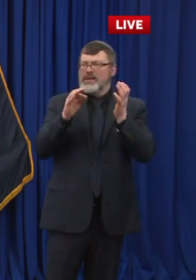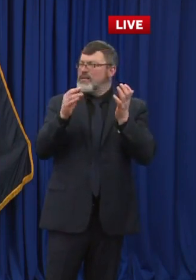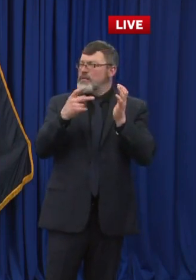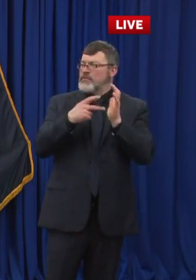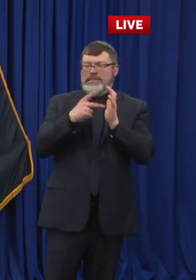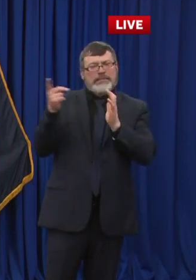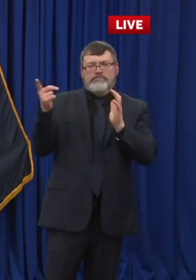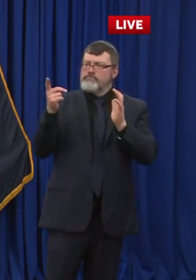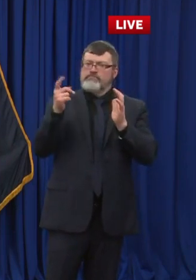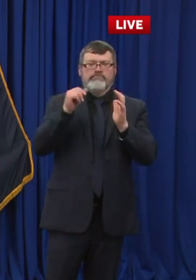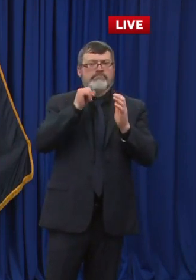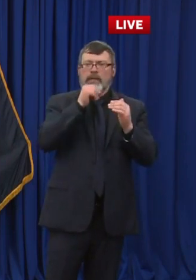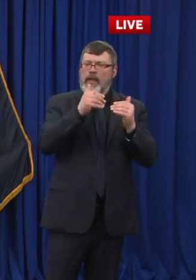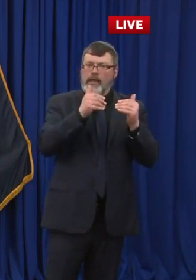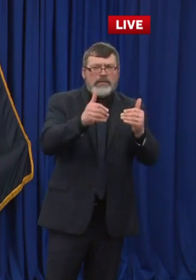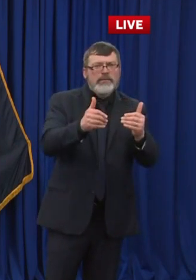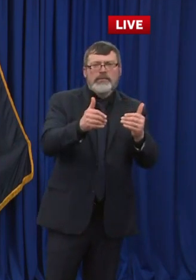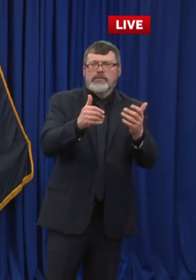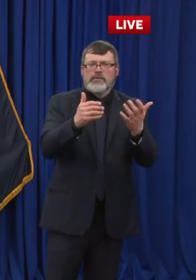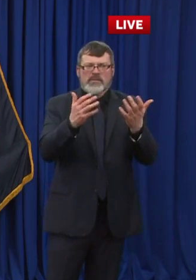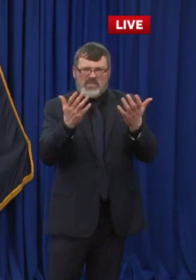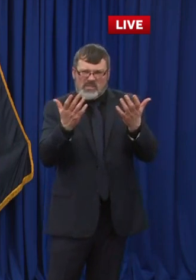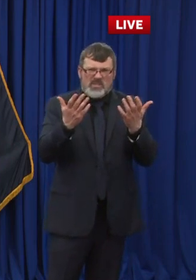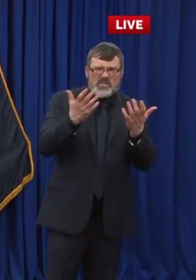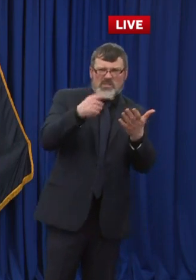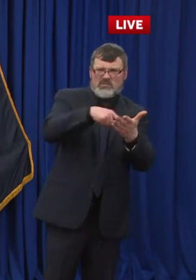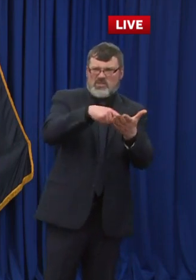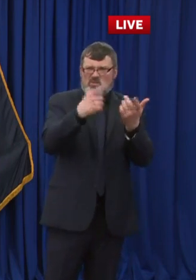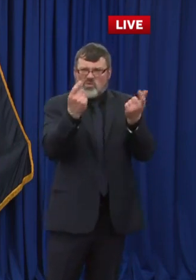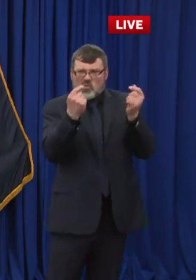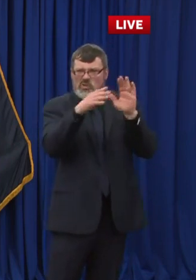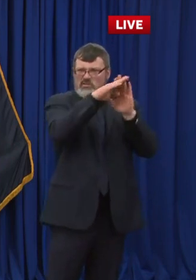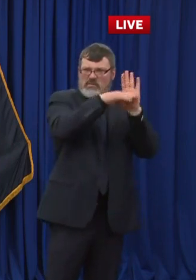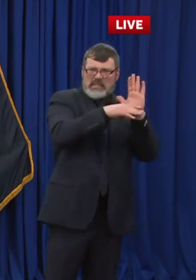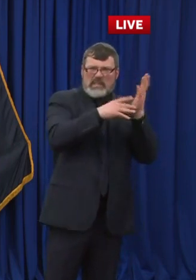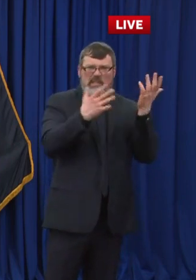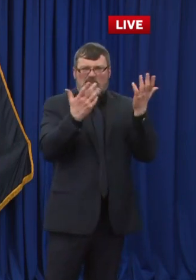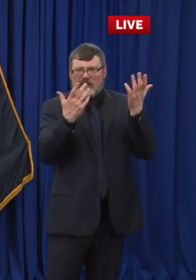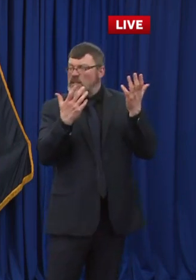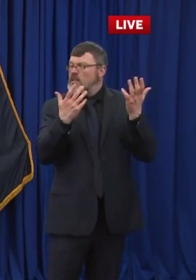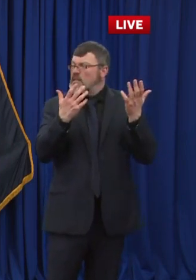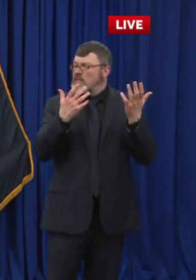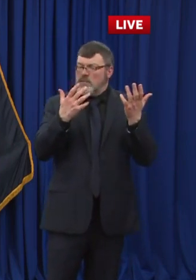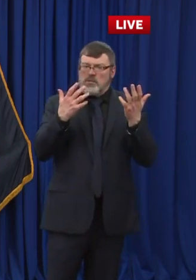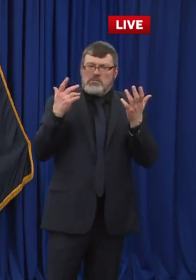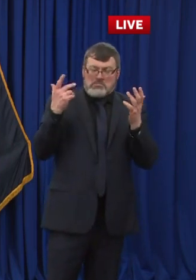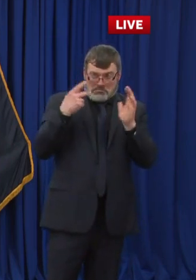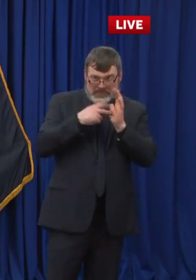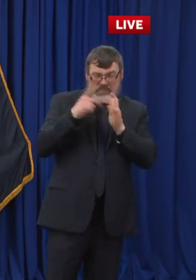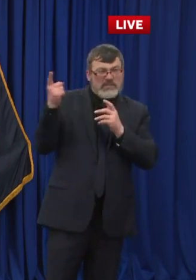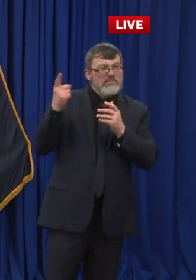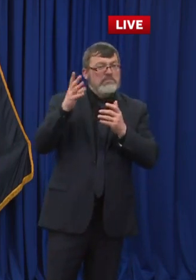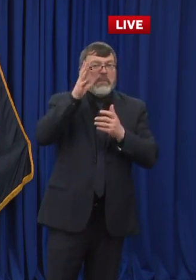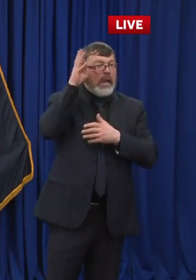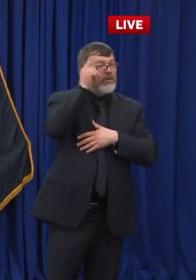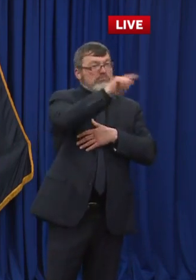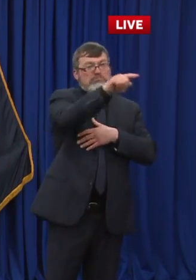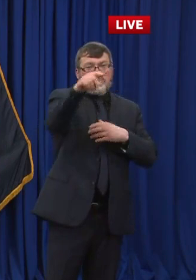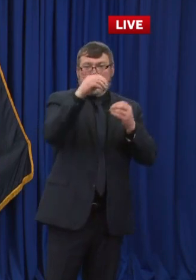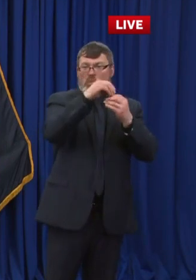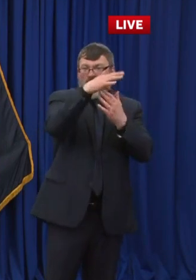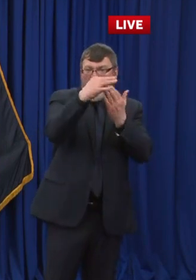opening schools of giving parents more options. What's your response to that? And what would you say